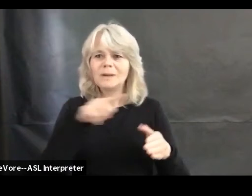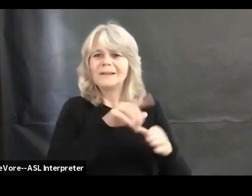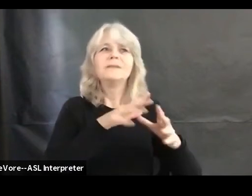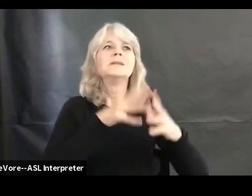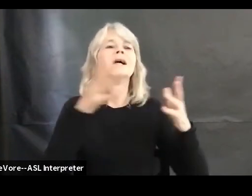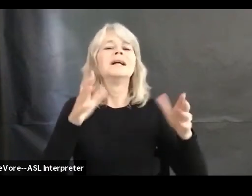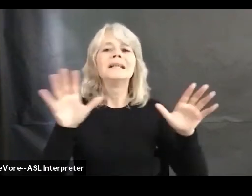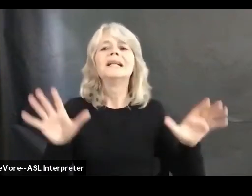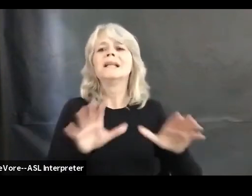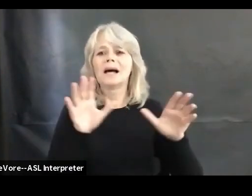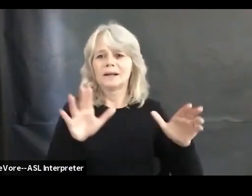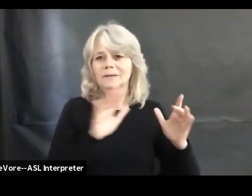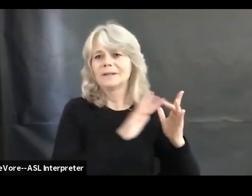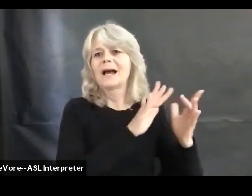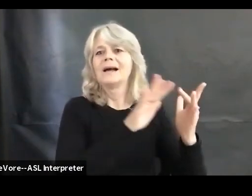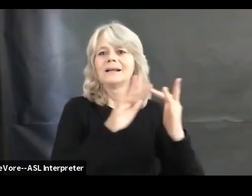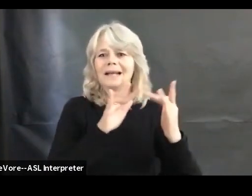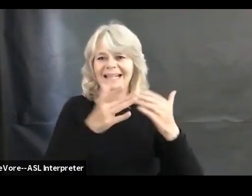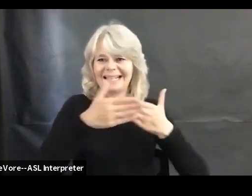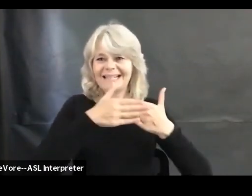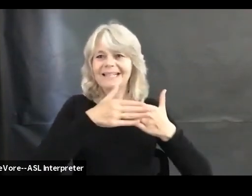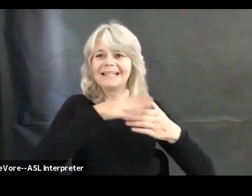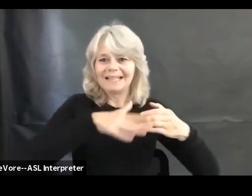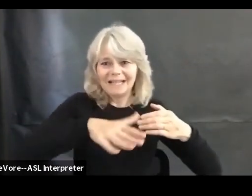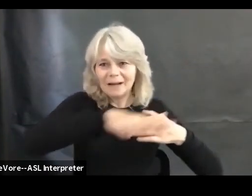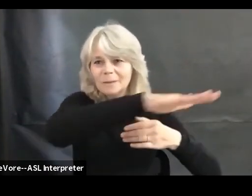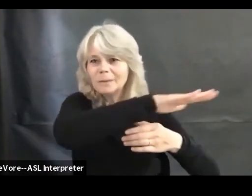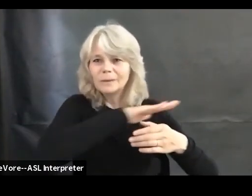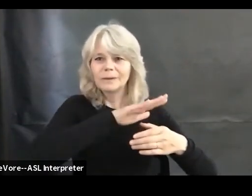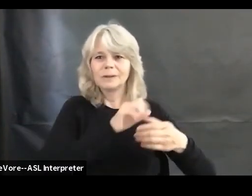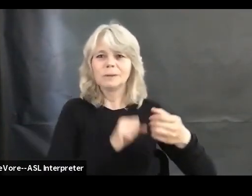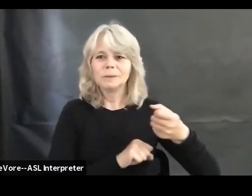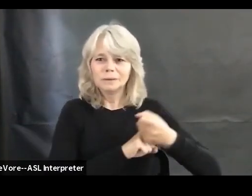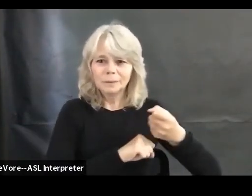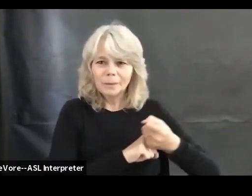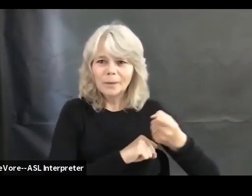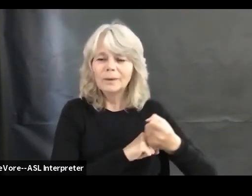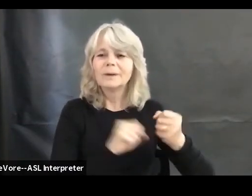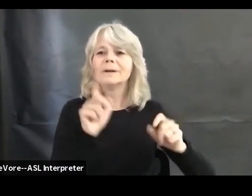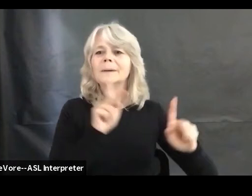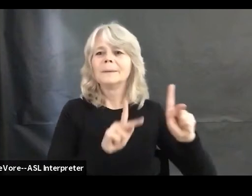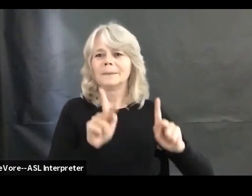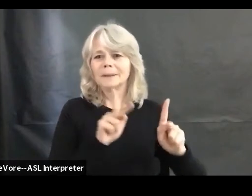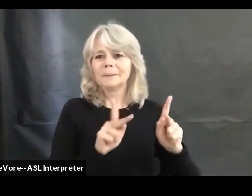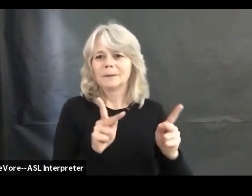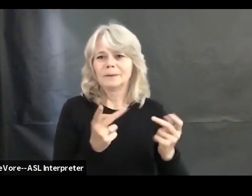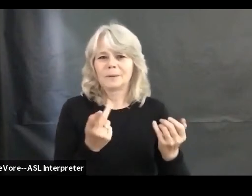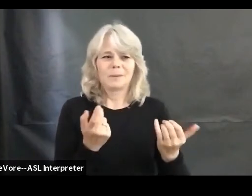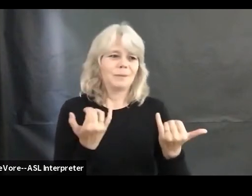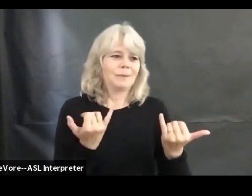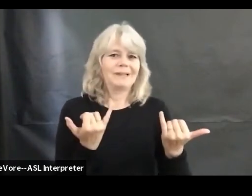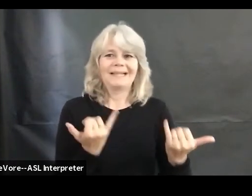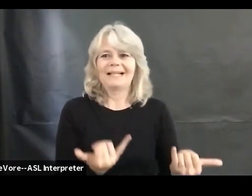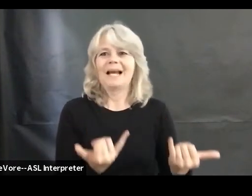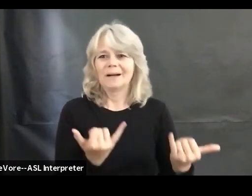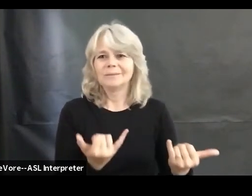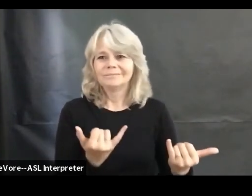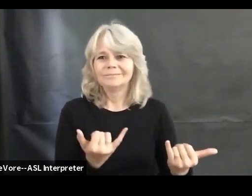our neighborhood to help support people who now are finding themselves hungry